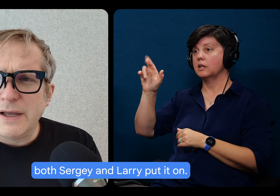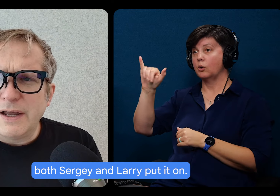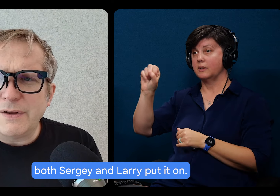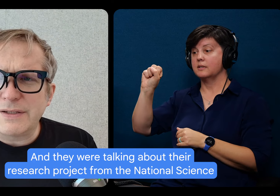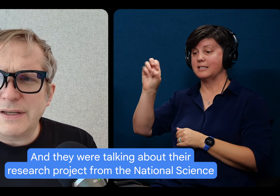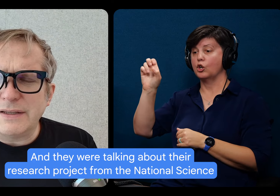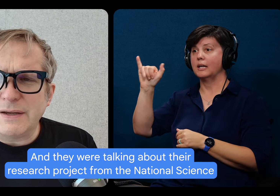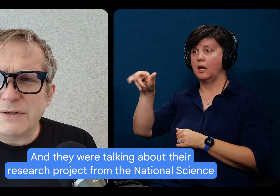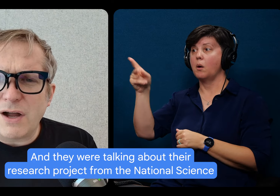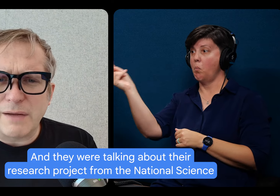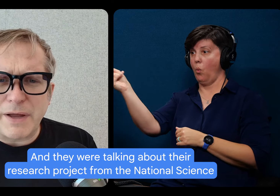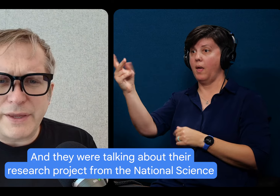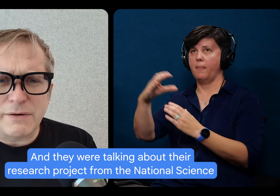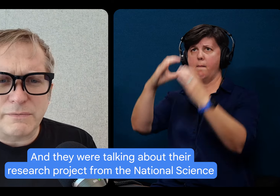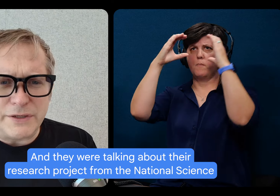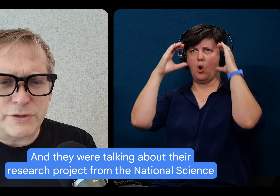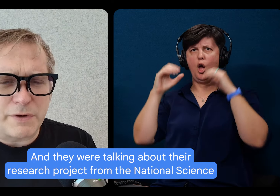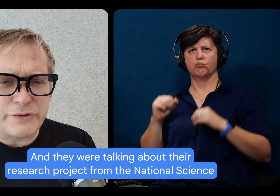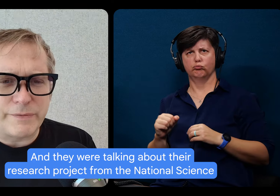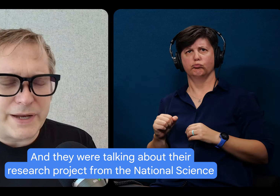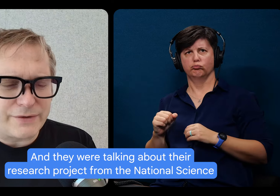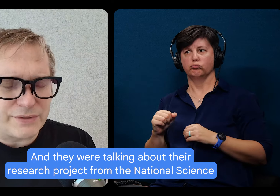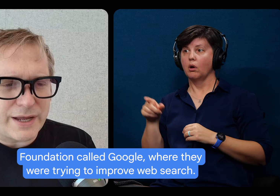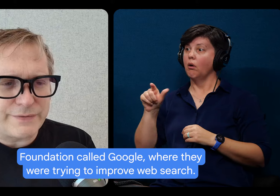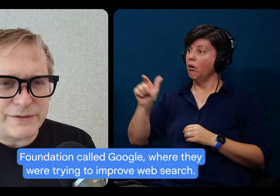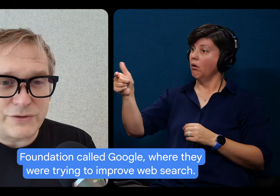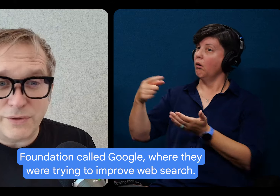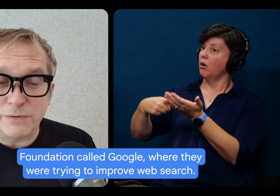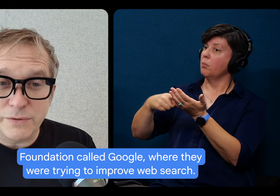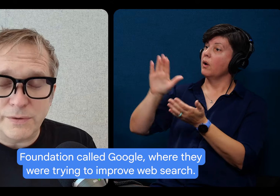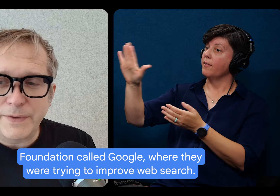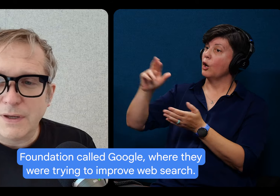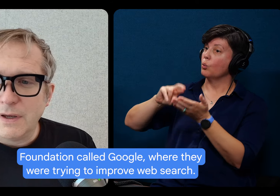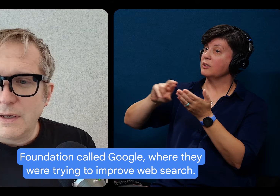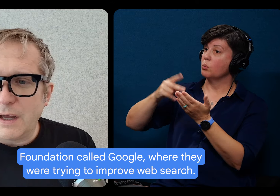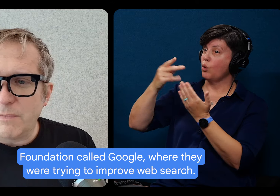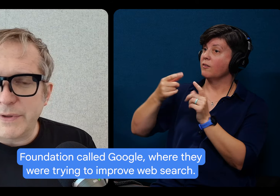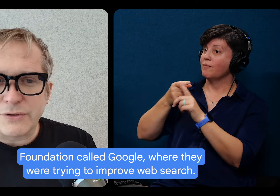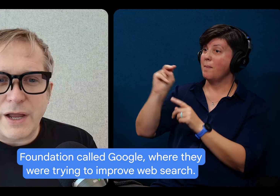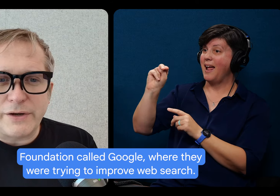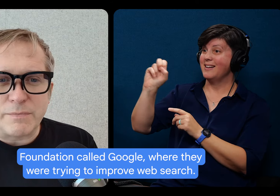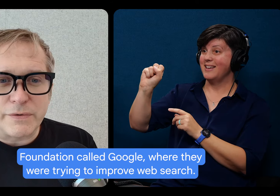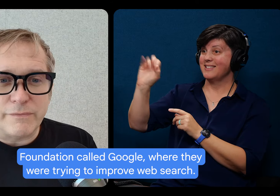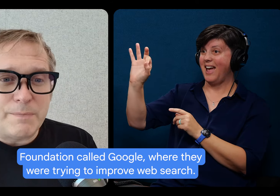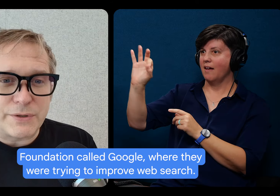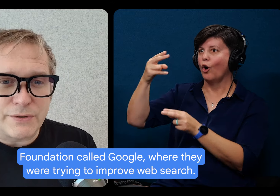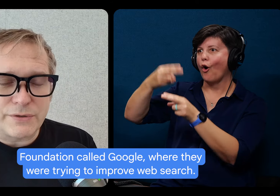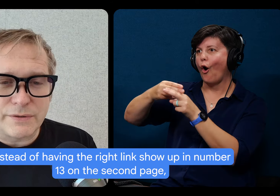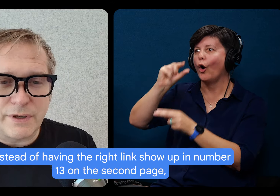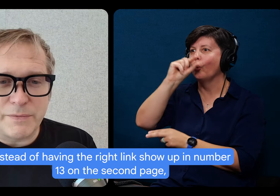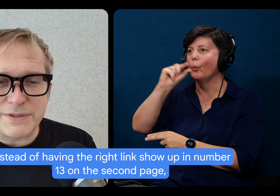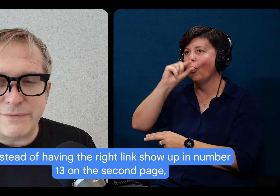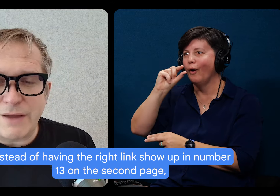on. And they were talking about their research project from the National Science Foundation called Google, where they were trying to improve web